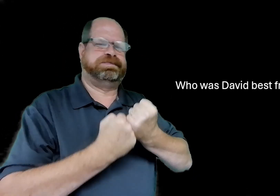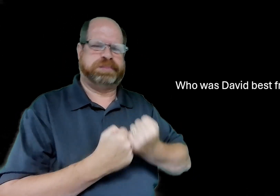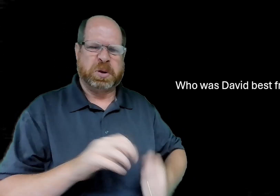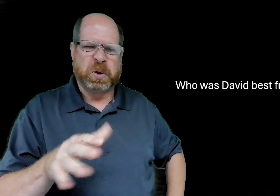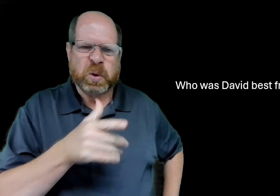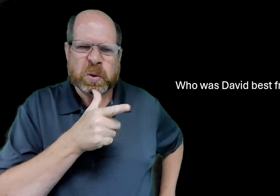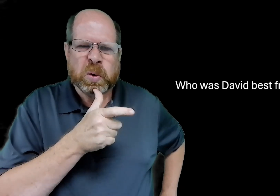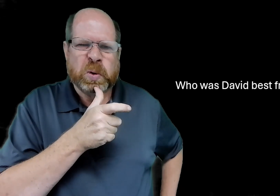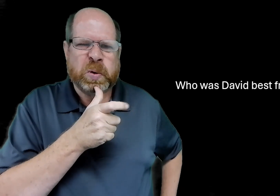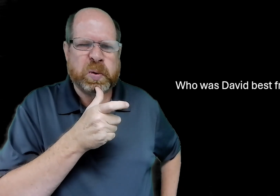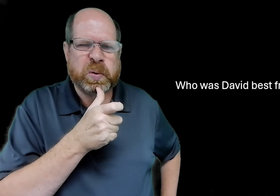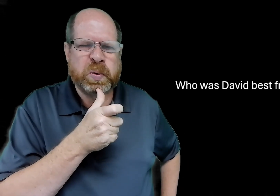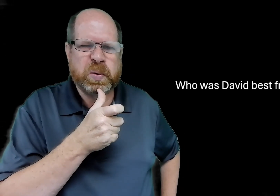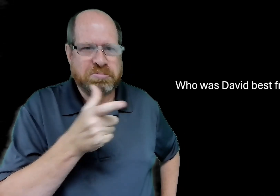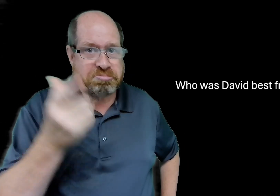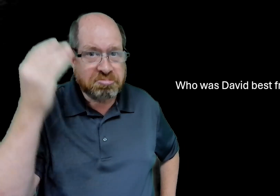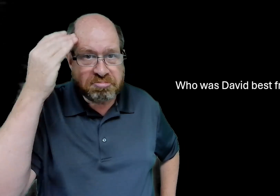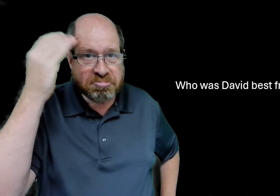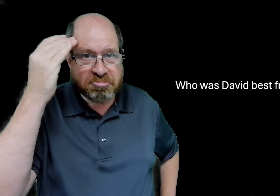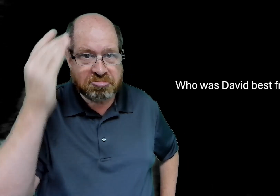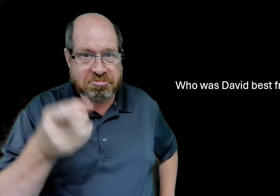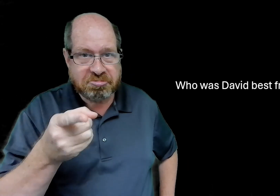who supported him do you know